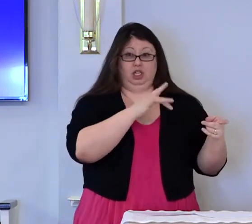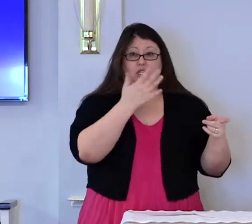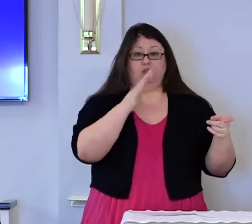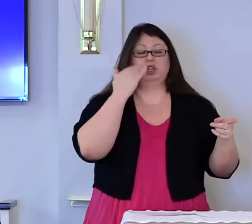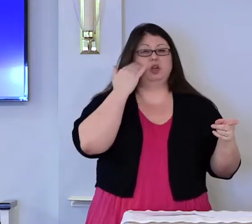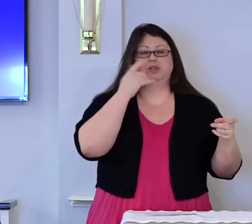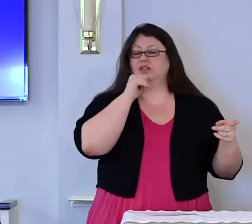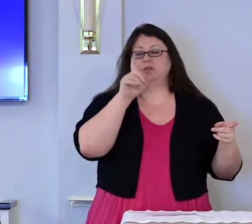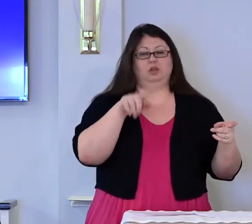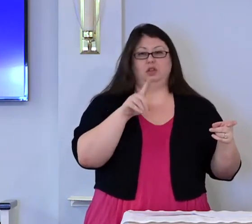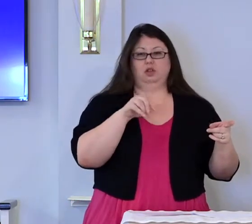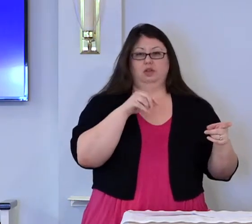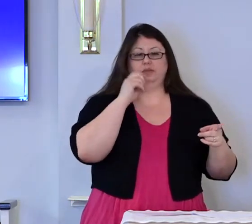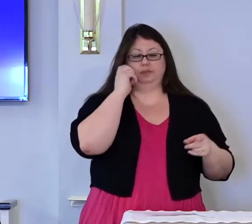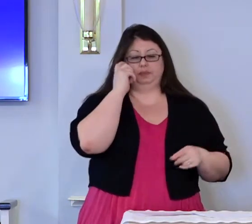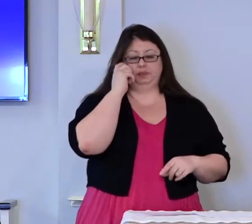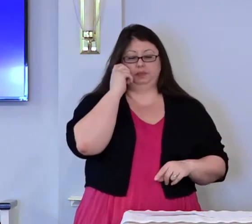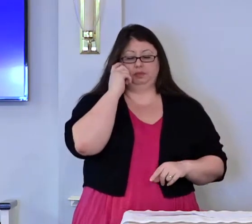should not.